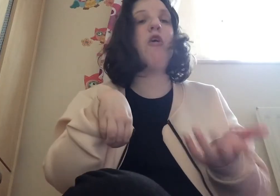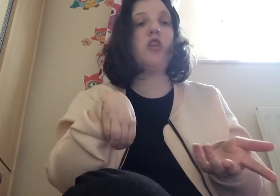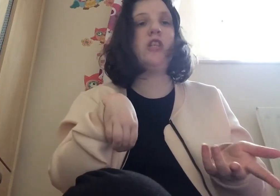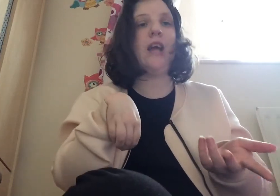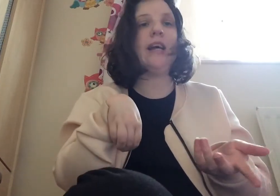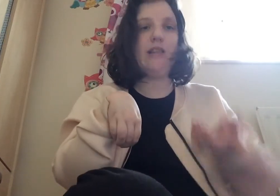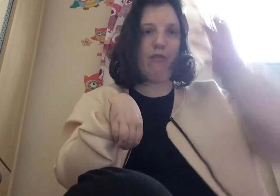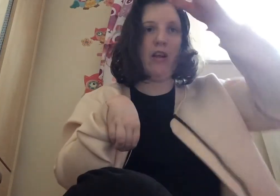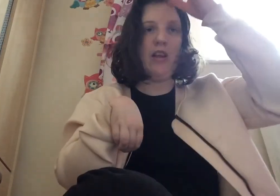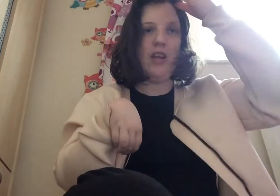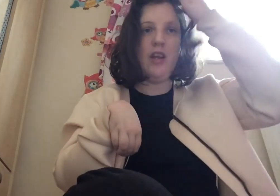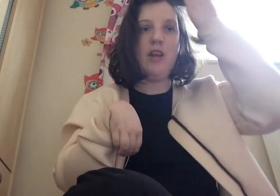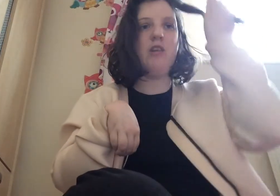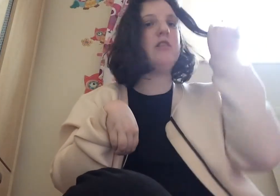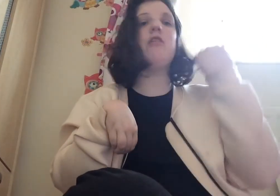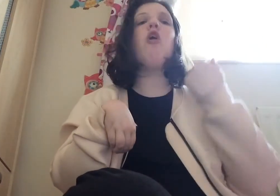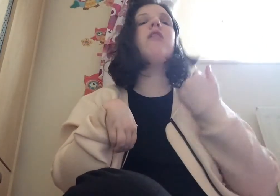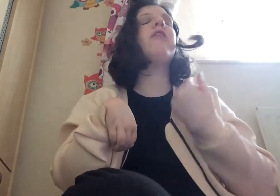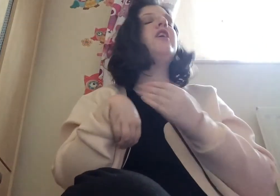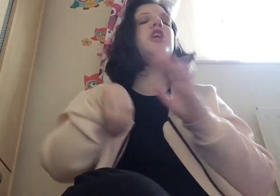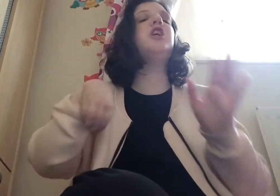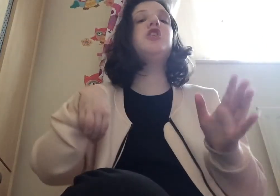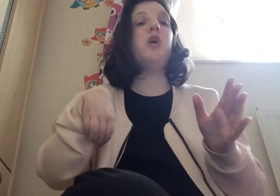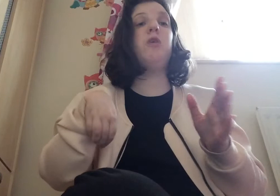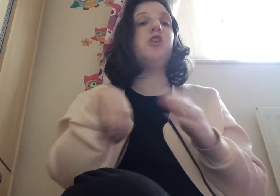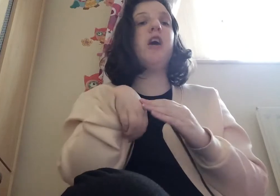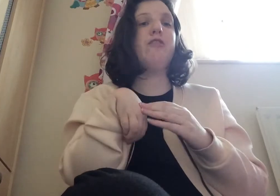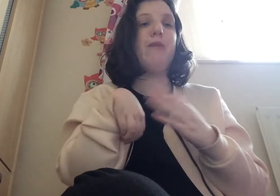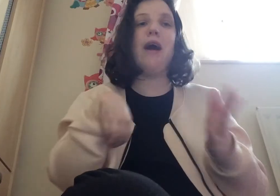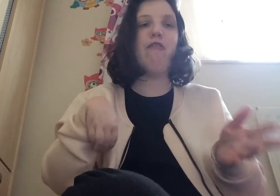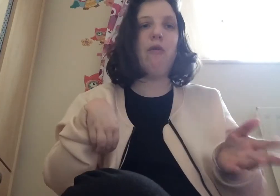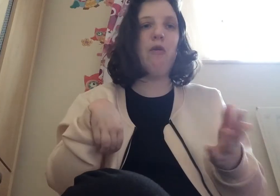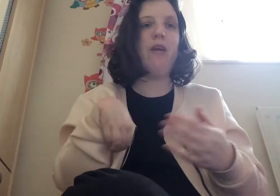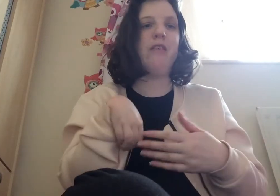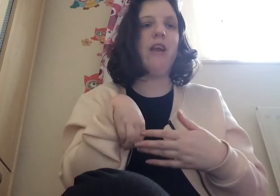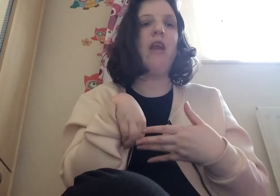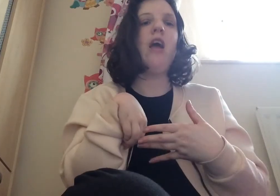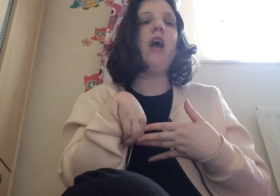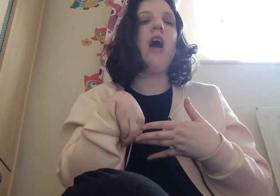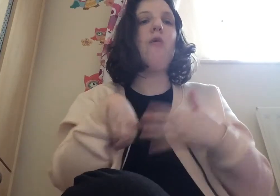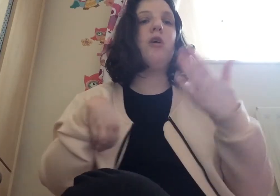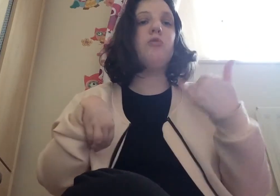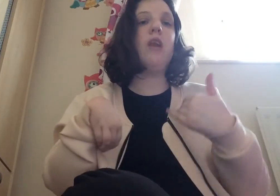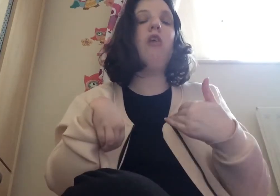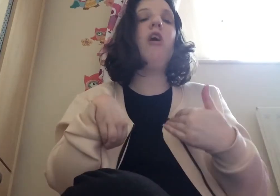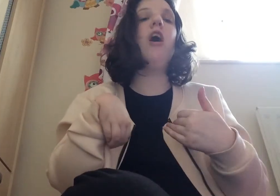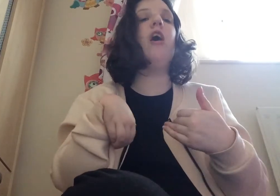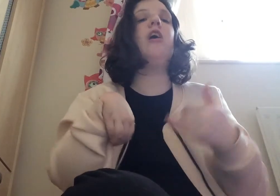merchandise eyes over because there's things you can do you don't have to buy from or anything because when i look at her